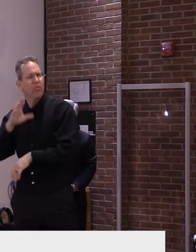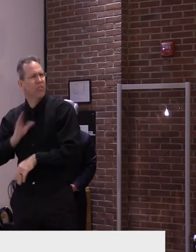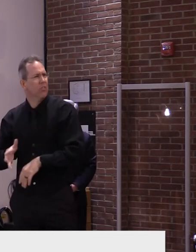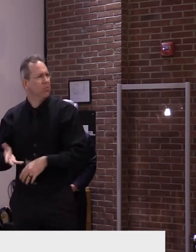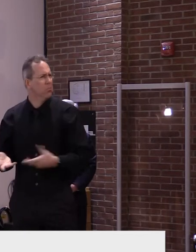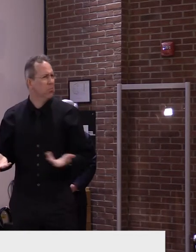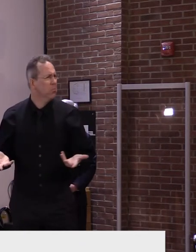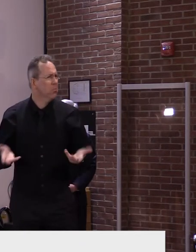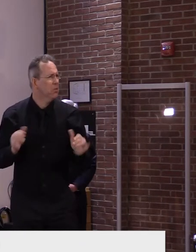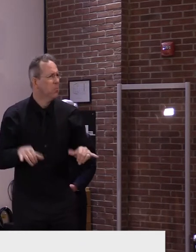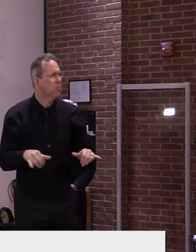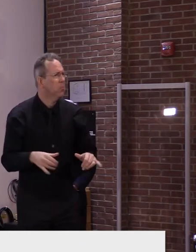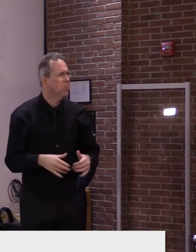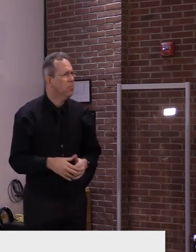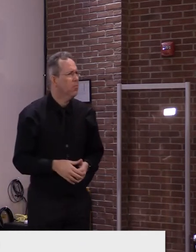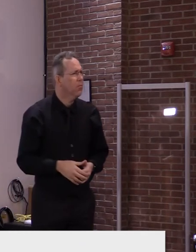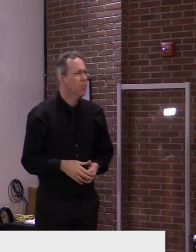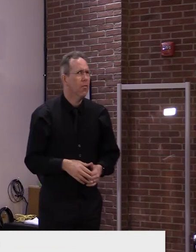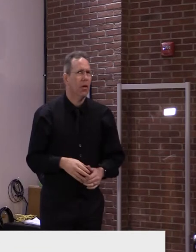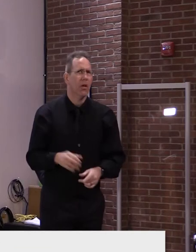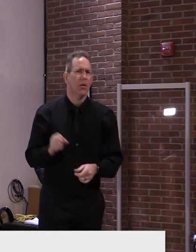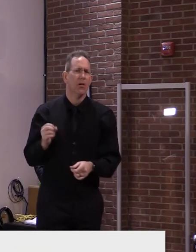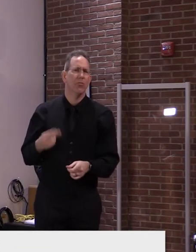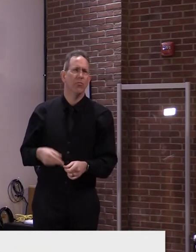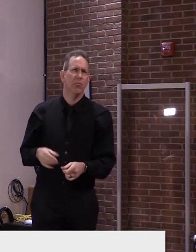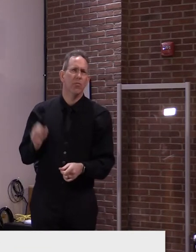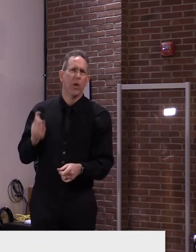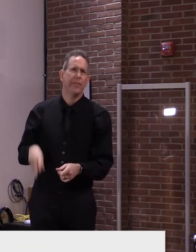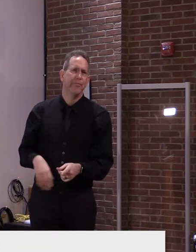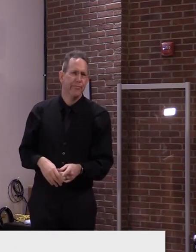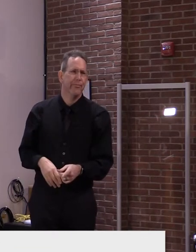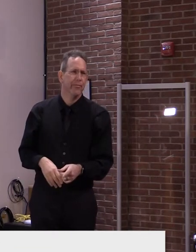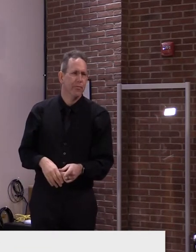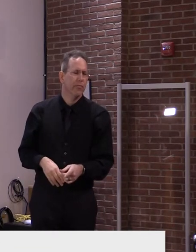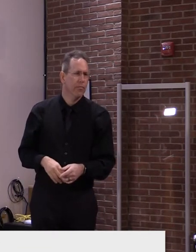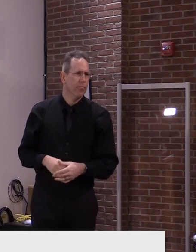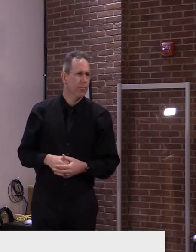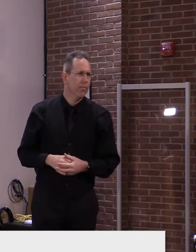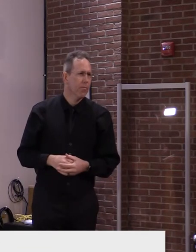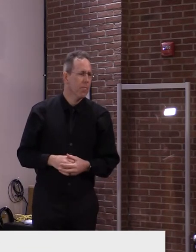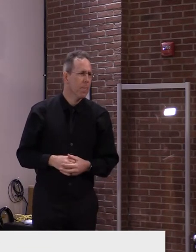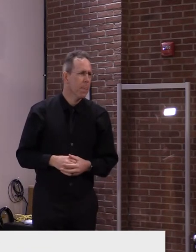Okay. And, uh, maybe for you or, uh,